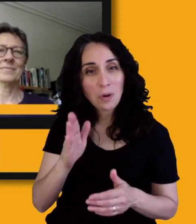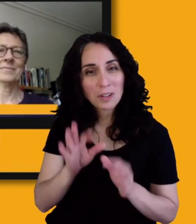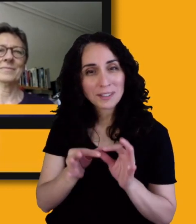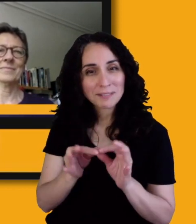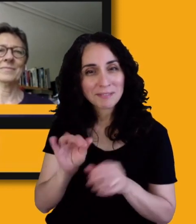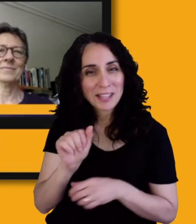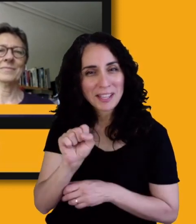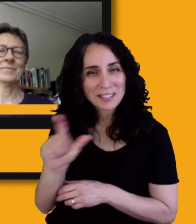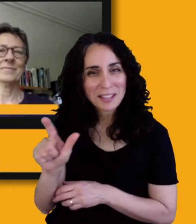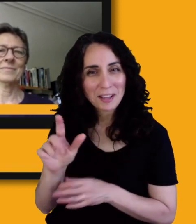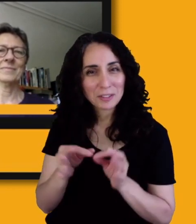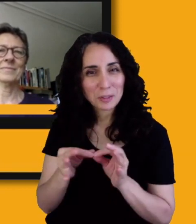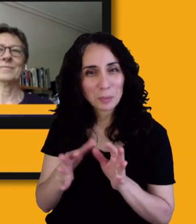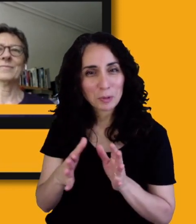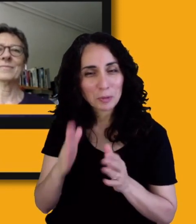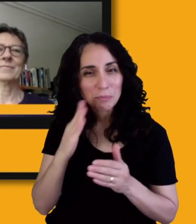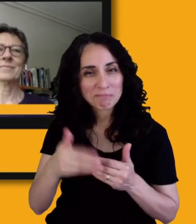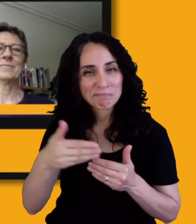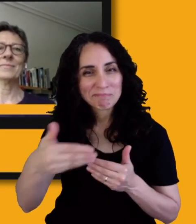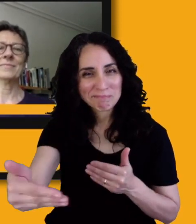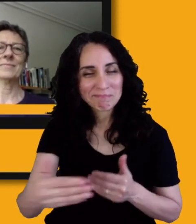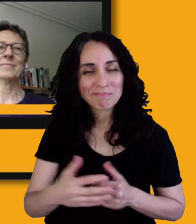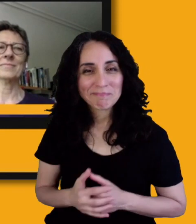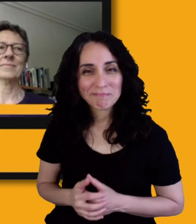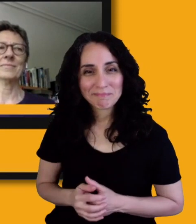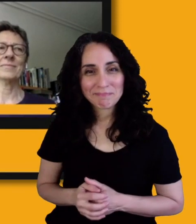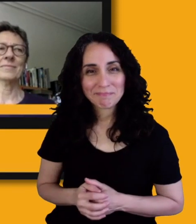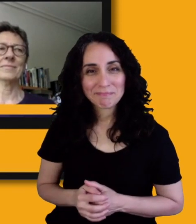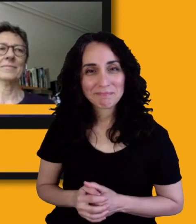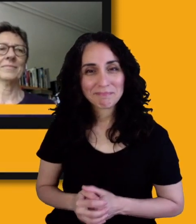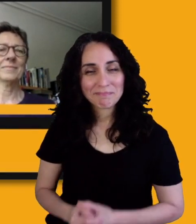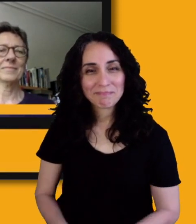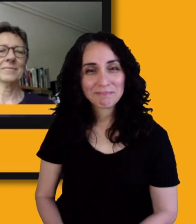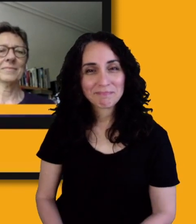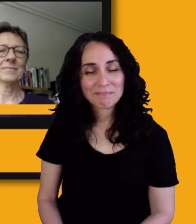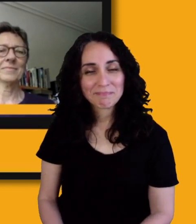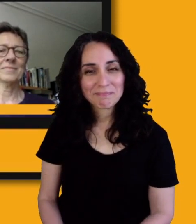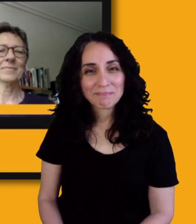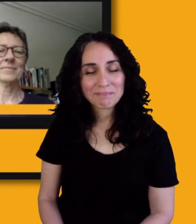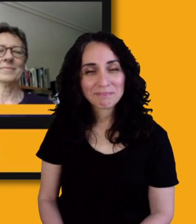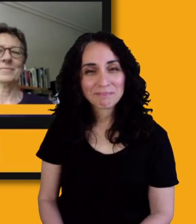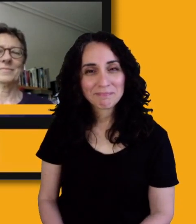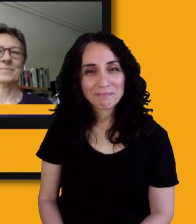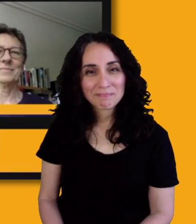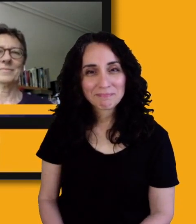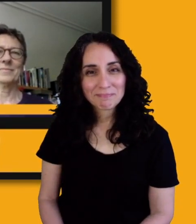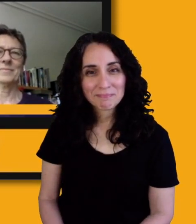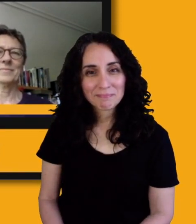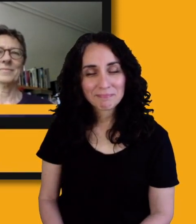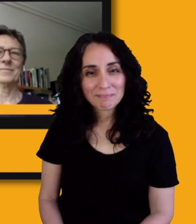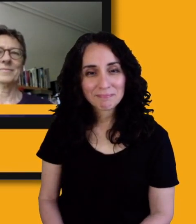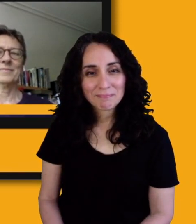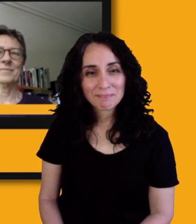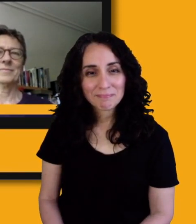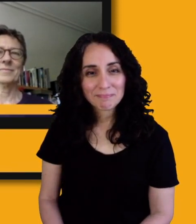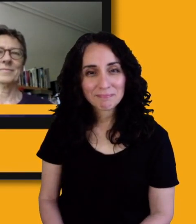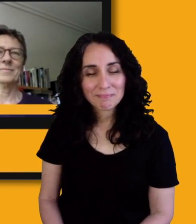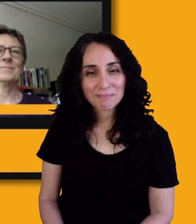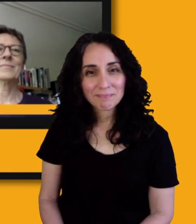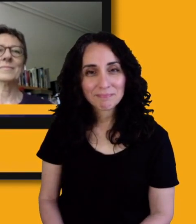be ASL interpreted, so be sure to check back on our page in a few days to find that for anyone who needs that